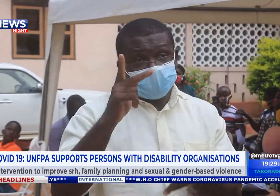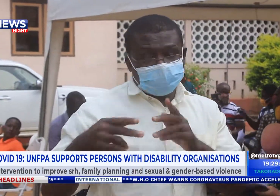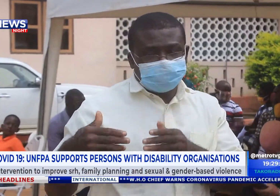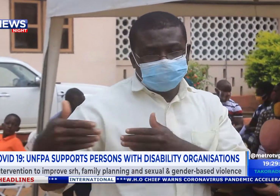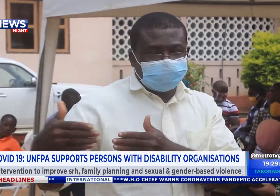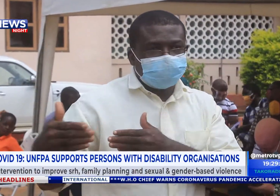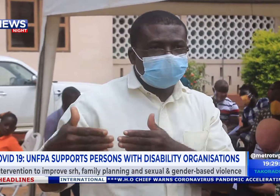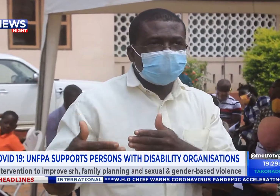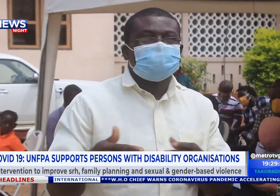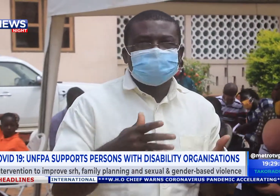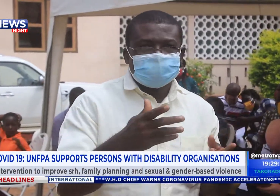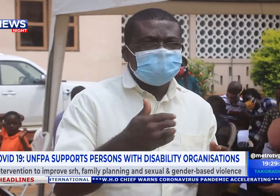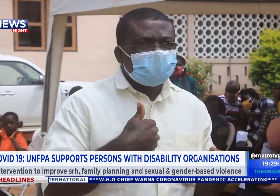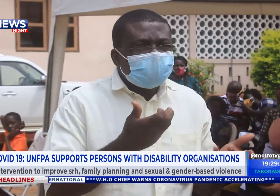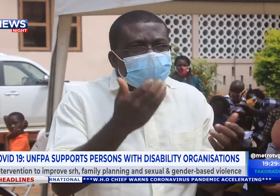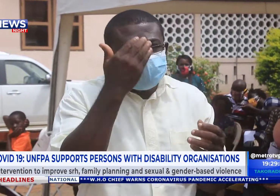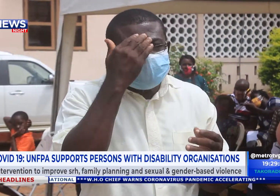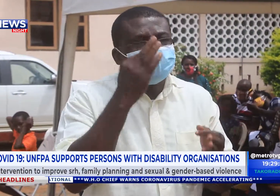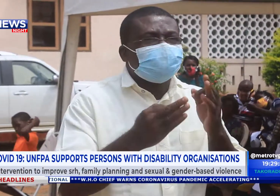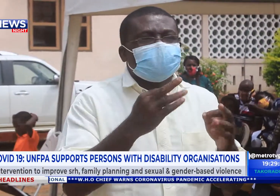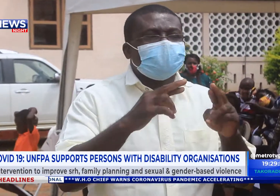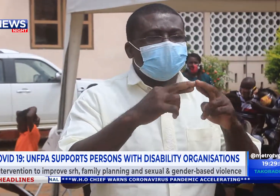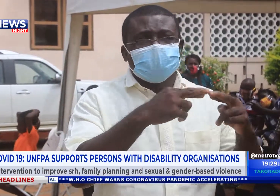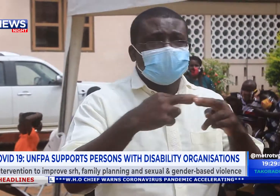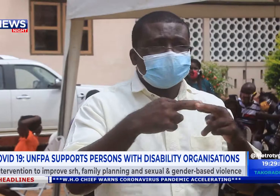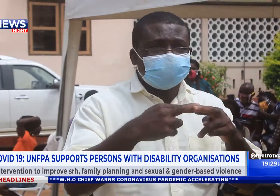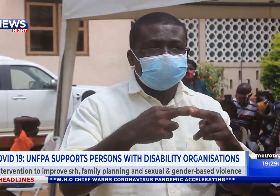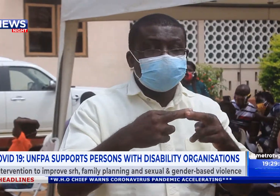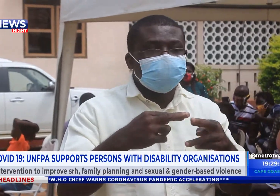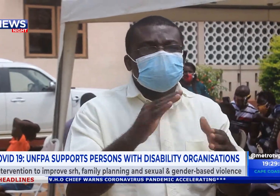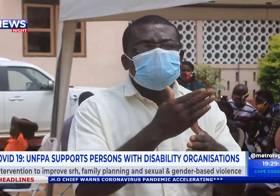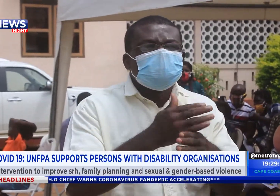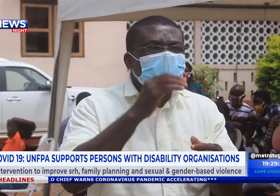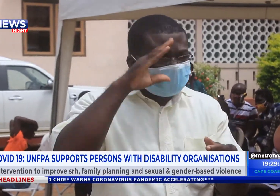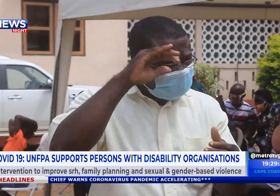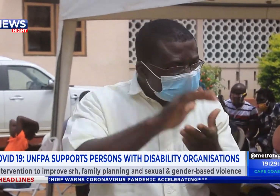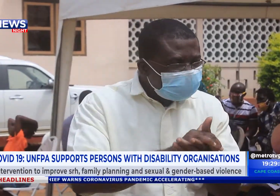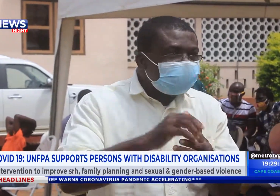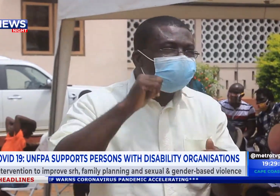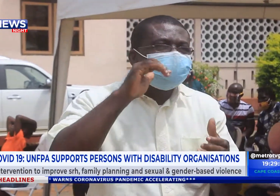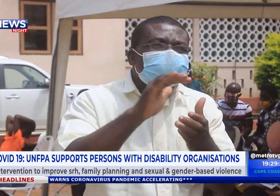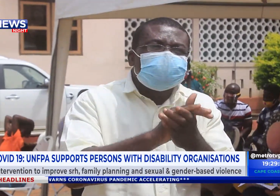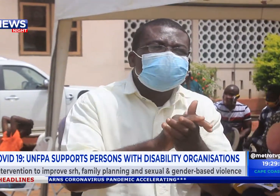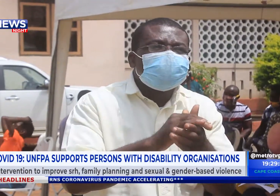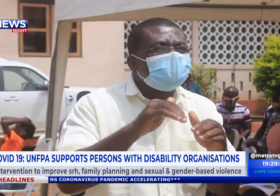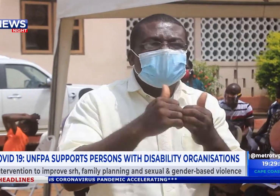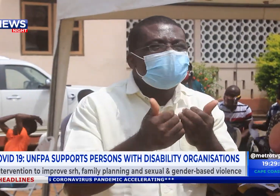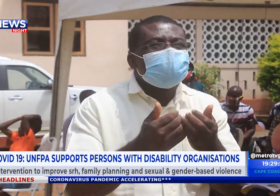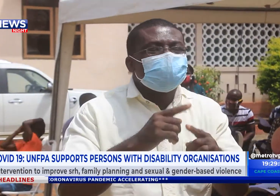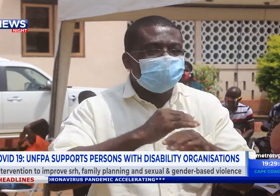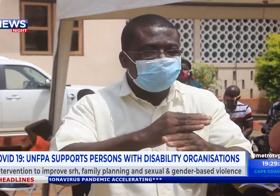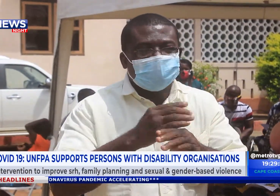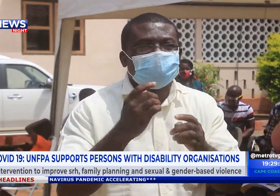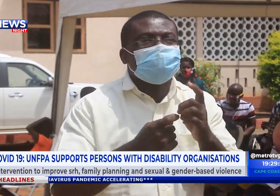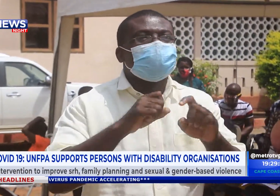social distance meaning two people not coming together. But what if you and your relationship, like husband and your